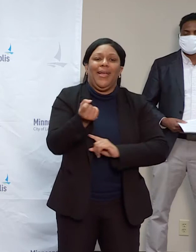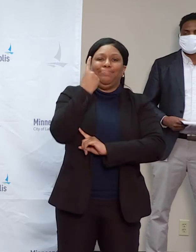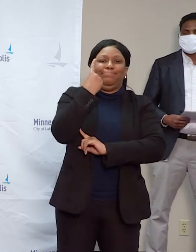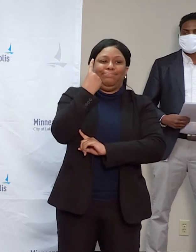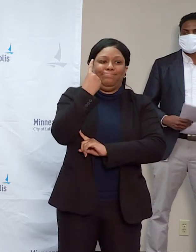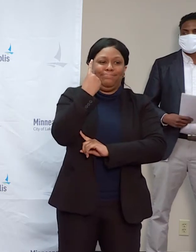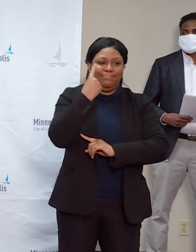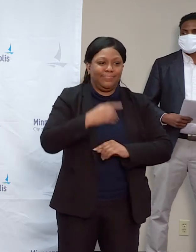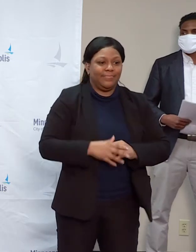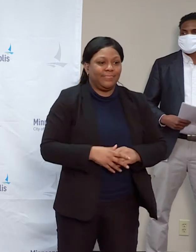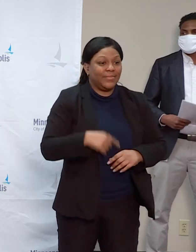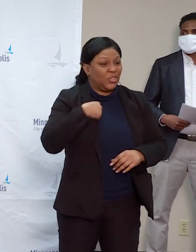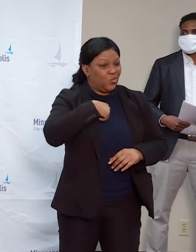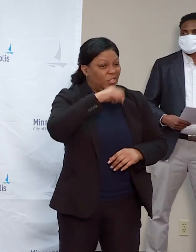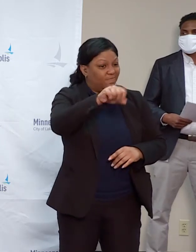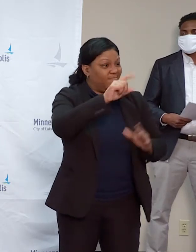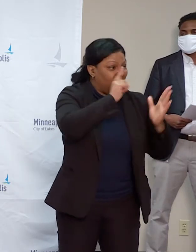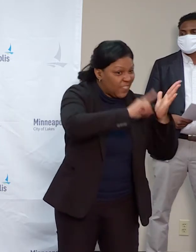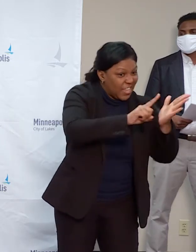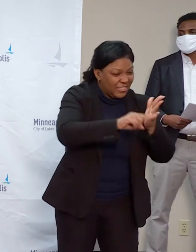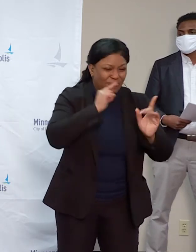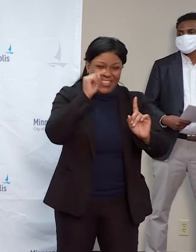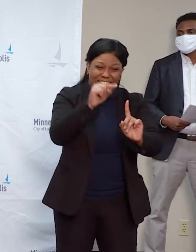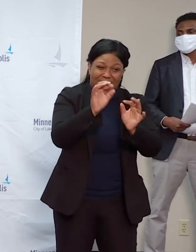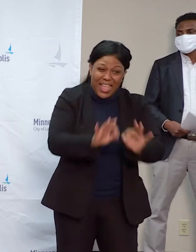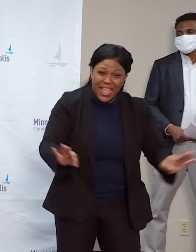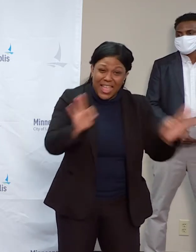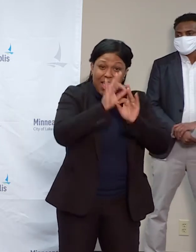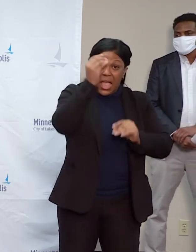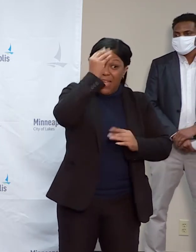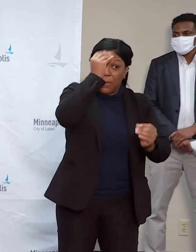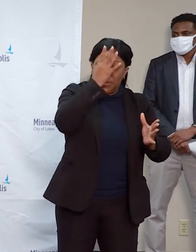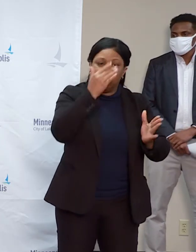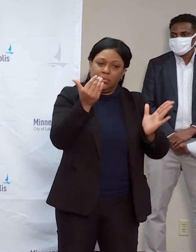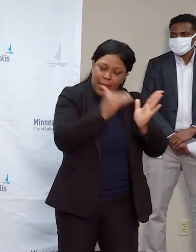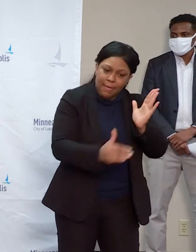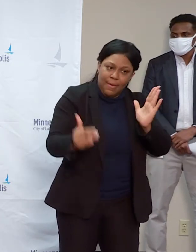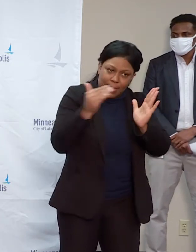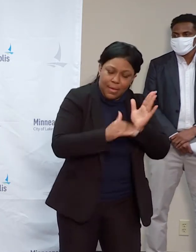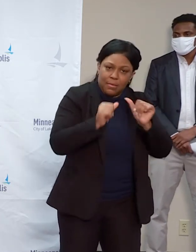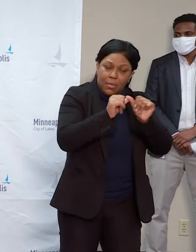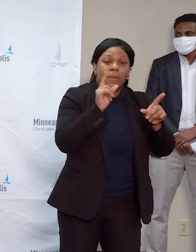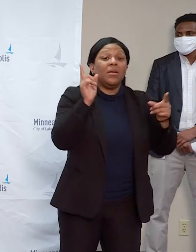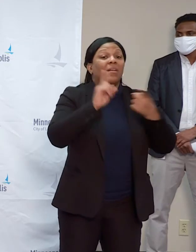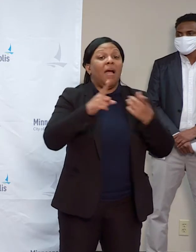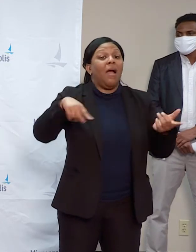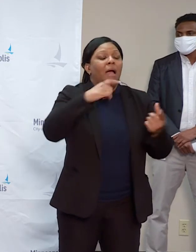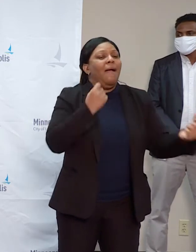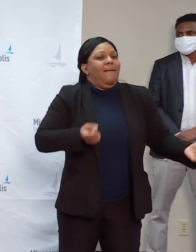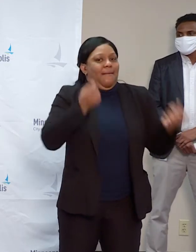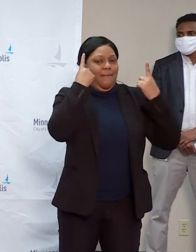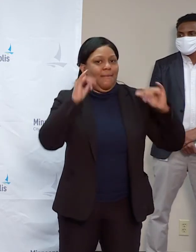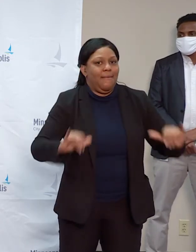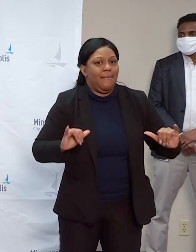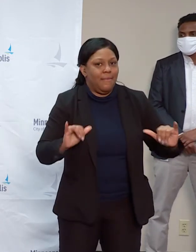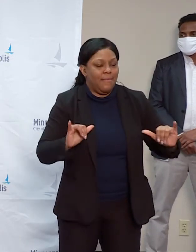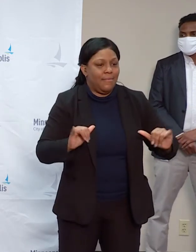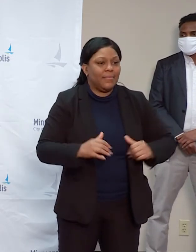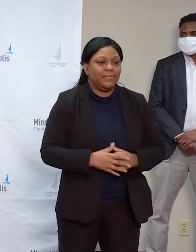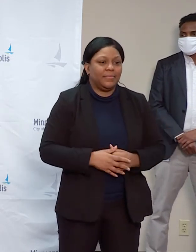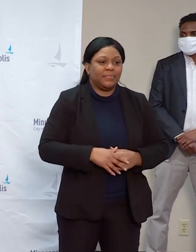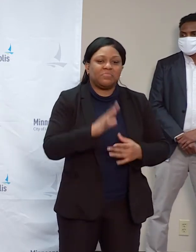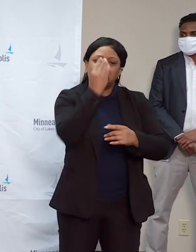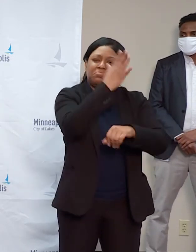is to say it multiple times. And so you can expect to hear the same information information multiple times, but we will be having those very regular